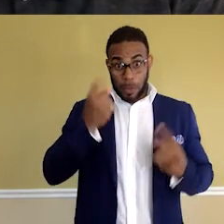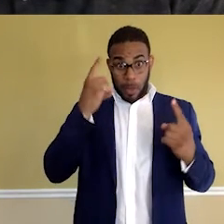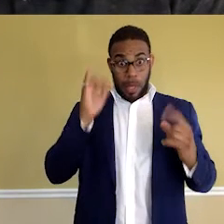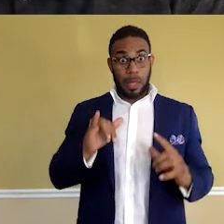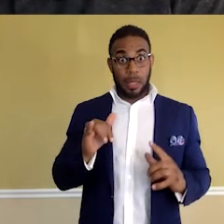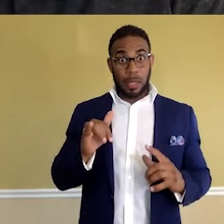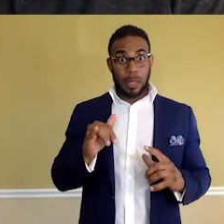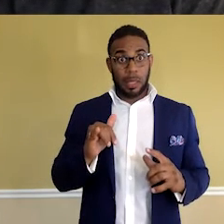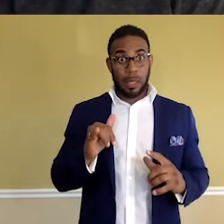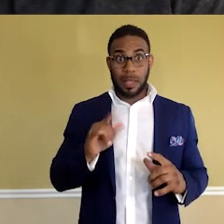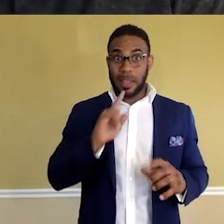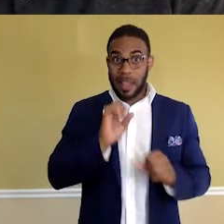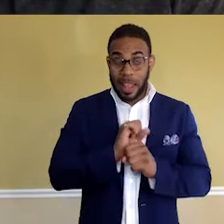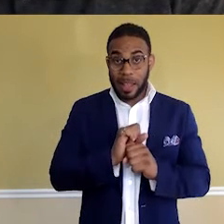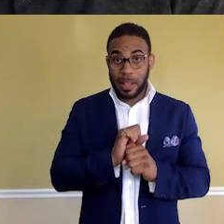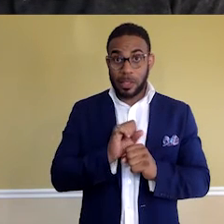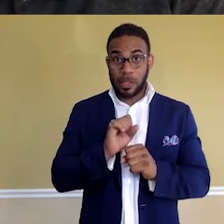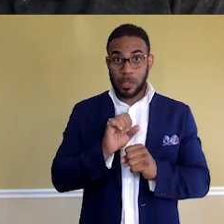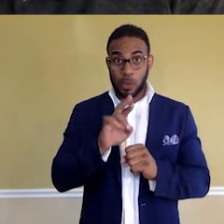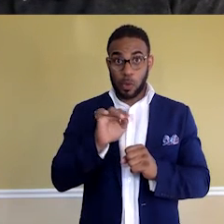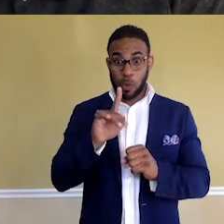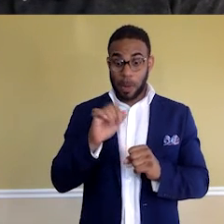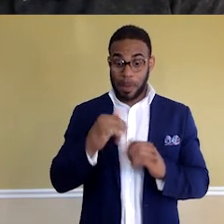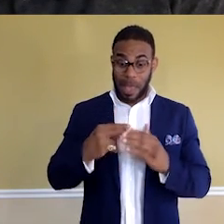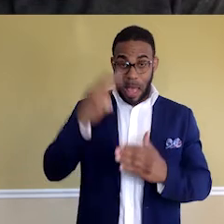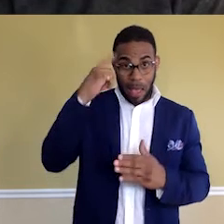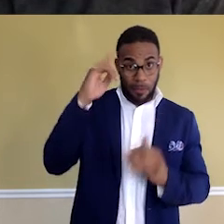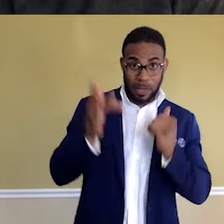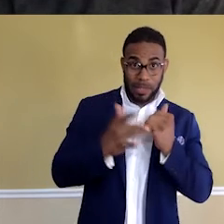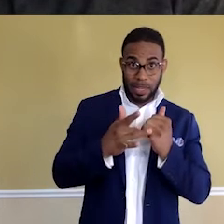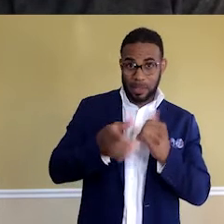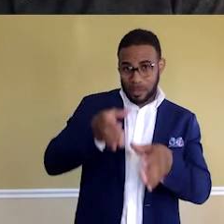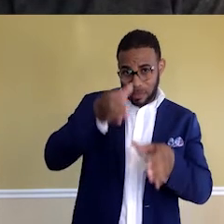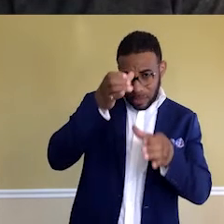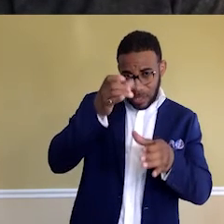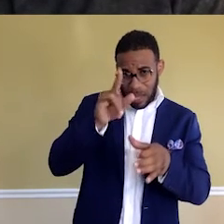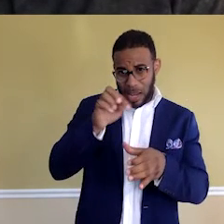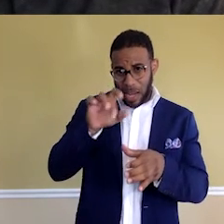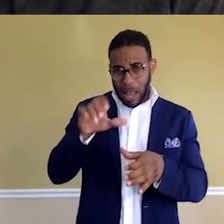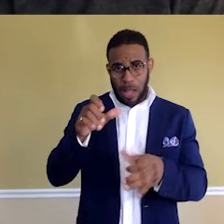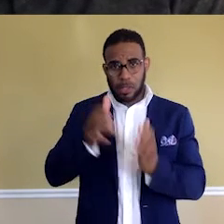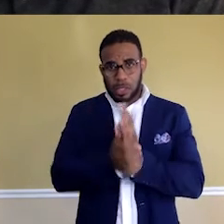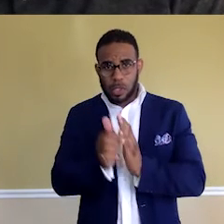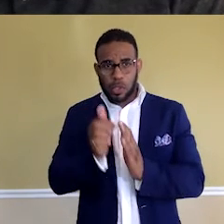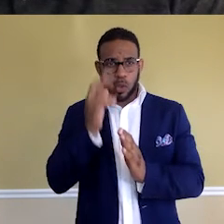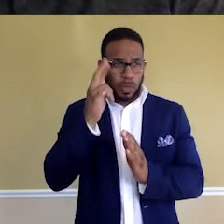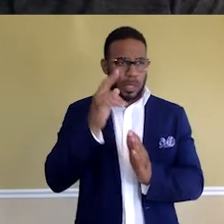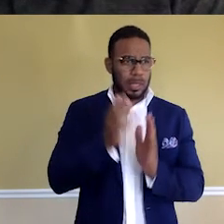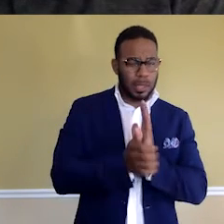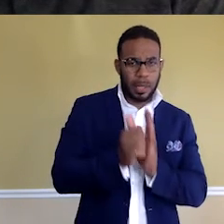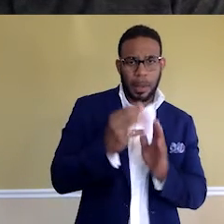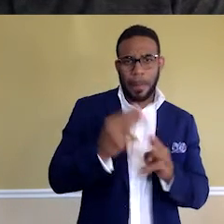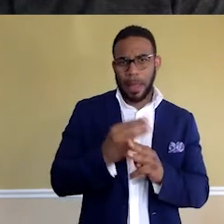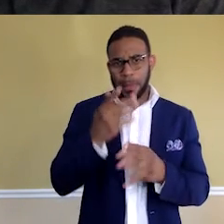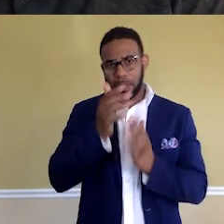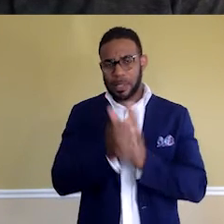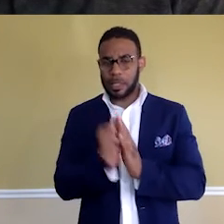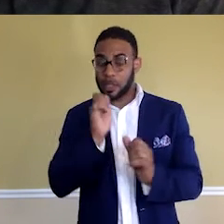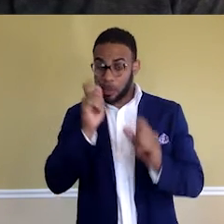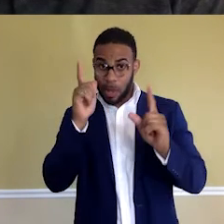it actually rated me very high for technical acumen and logical skills and reasoning skills and mathematical skills, which surprised the heck out of